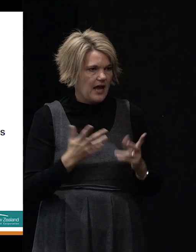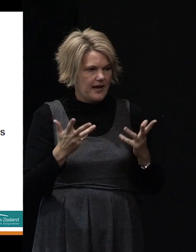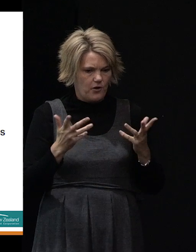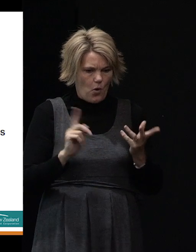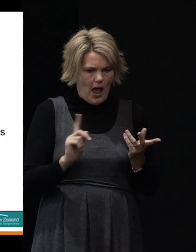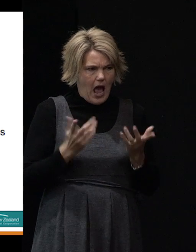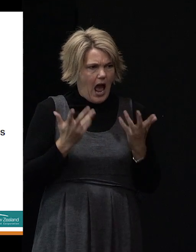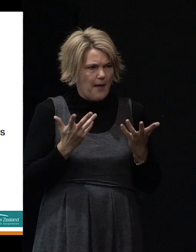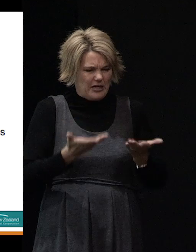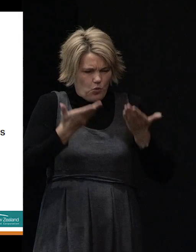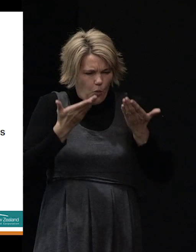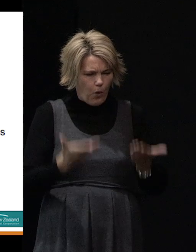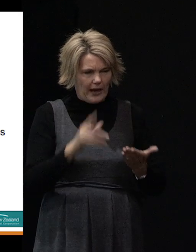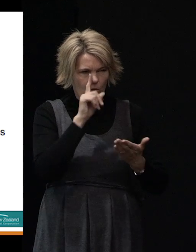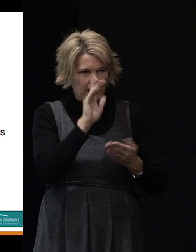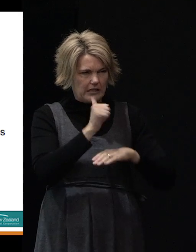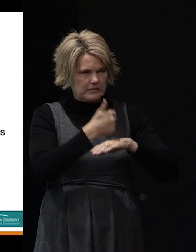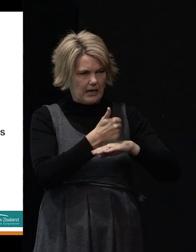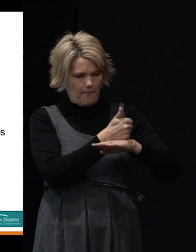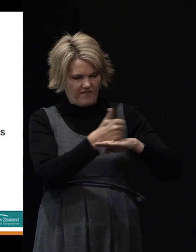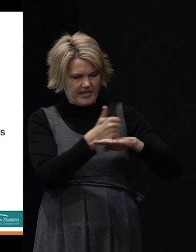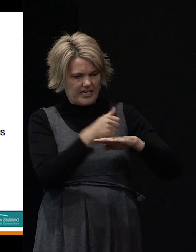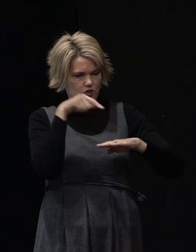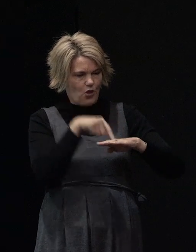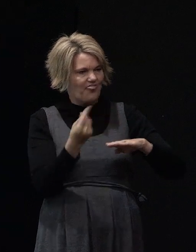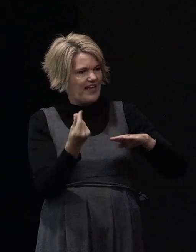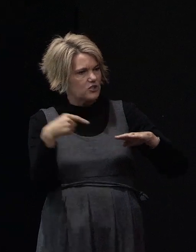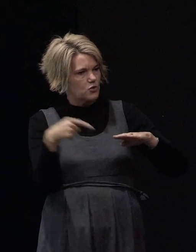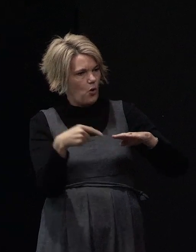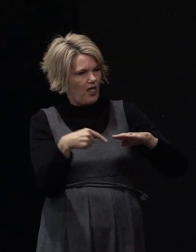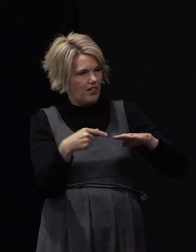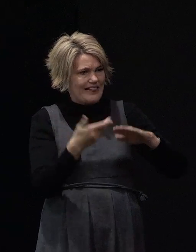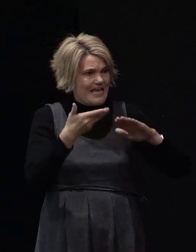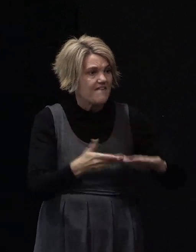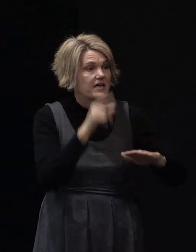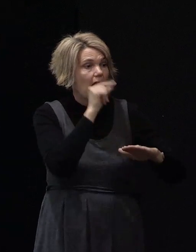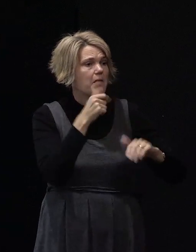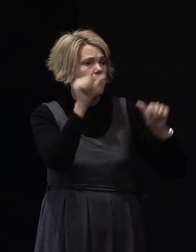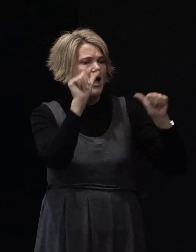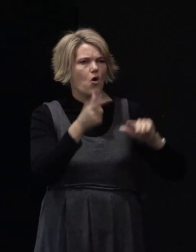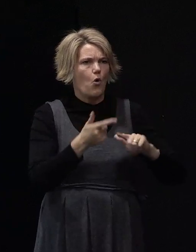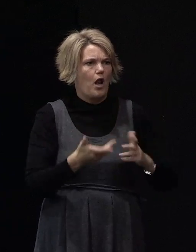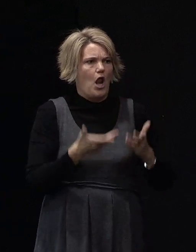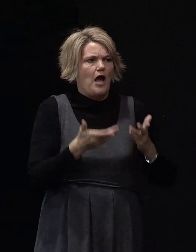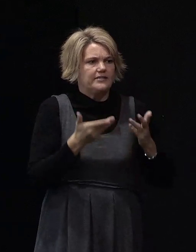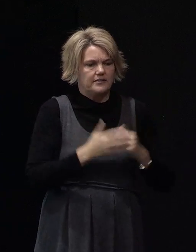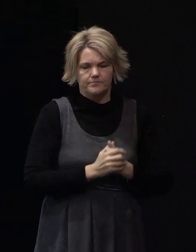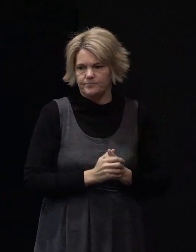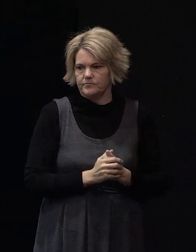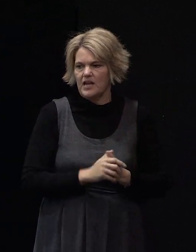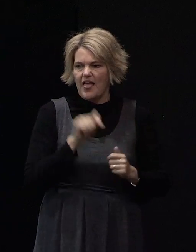How much weight can we put on the soil? And that's obviously very important in particular for a foundation rebuild situation